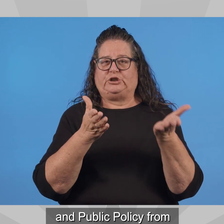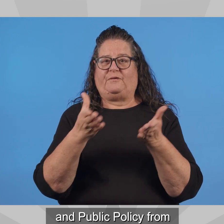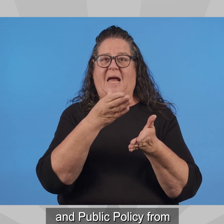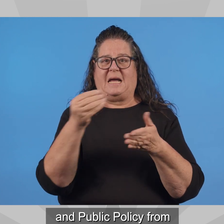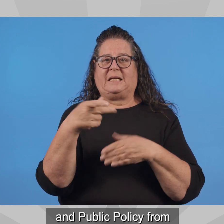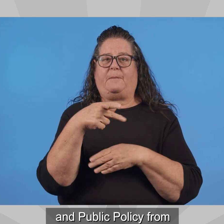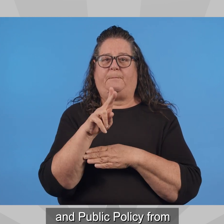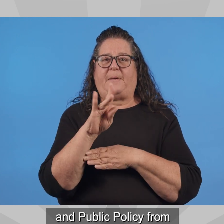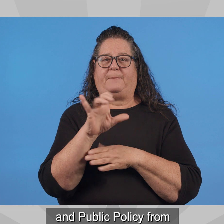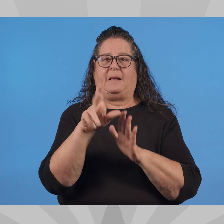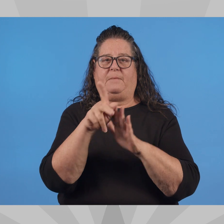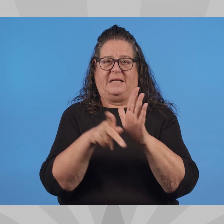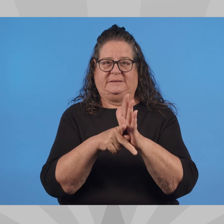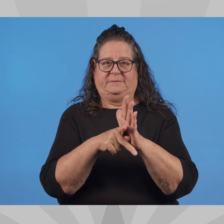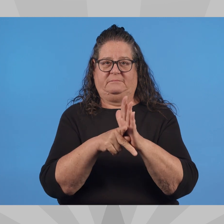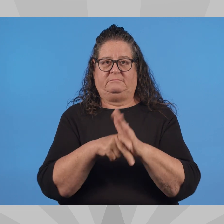Arizona State University.